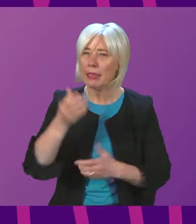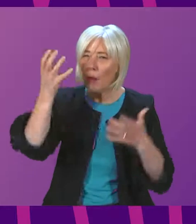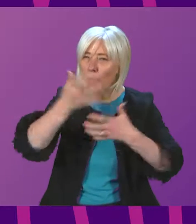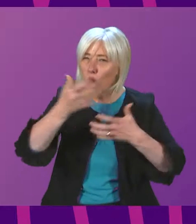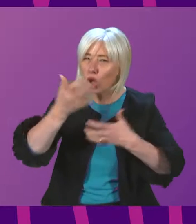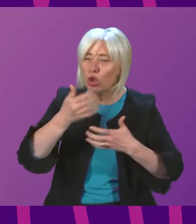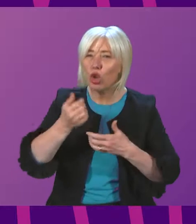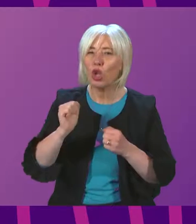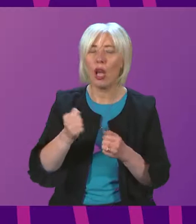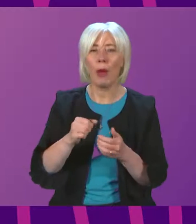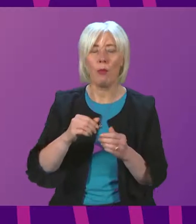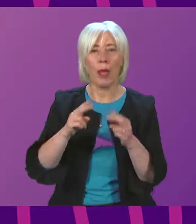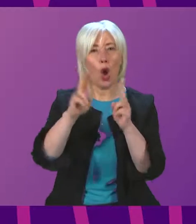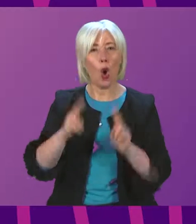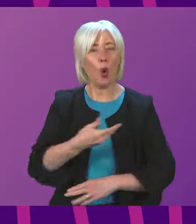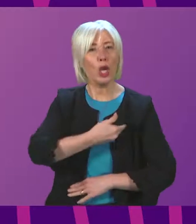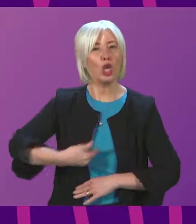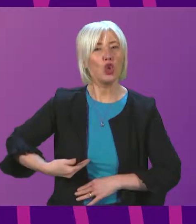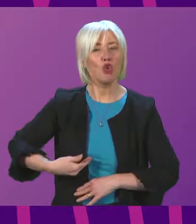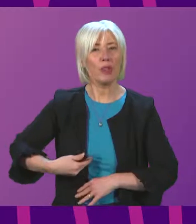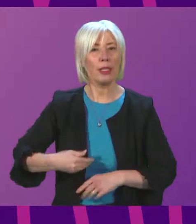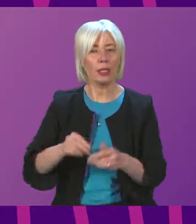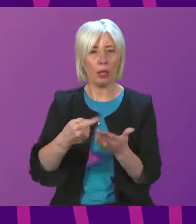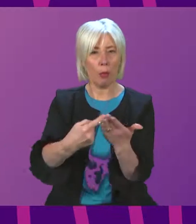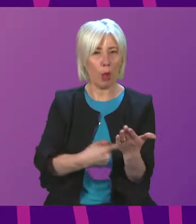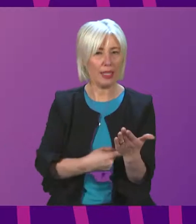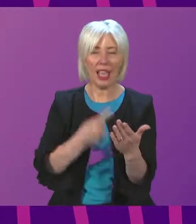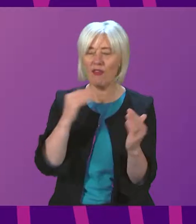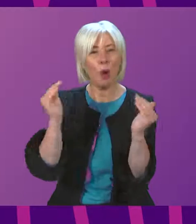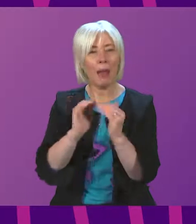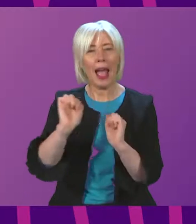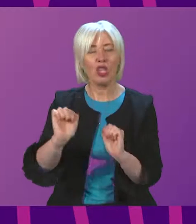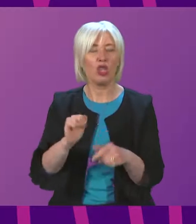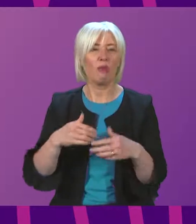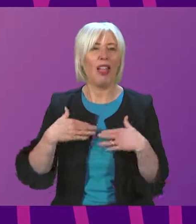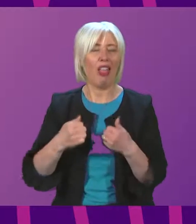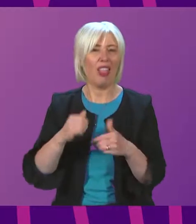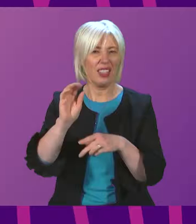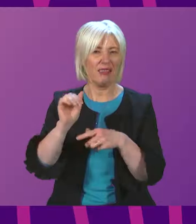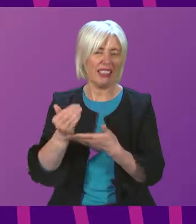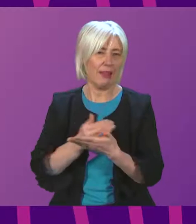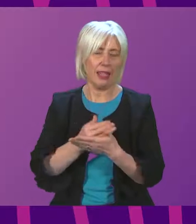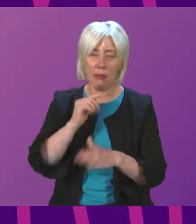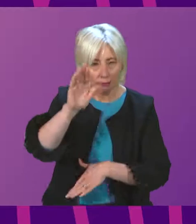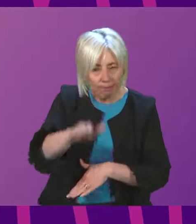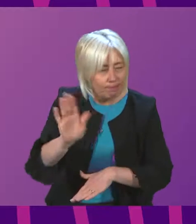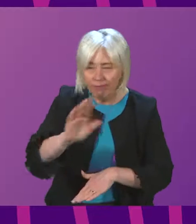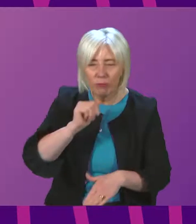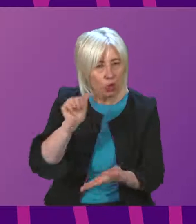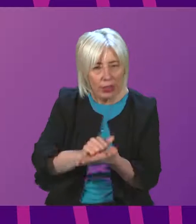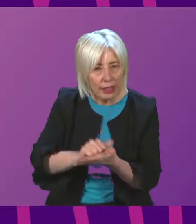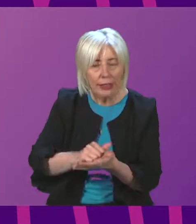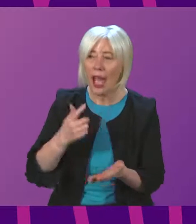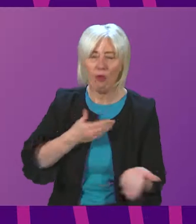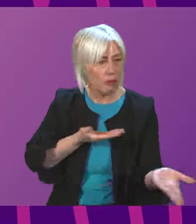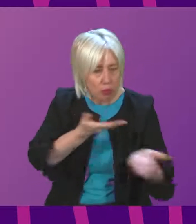the validity of home insurance policies if compliance with the new legislation is not met. And we'd assure people that this is not the case. We've engaged